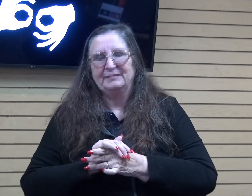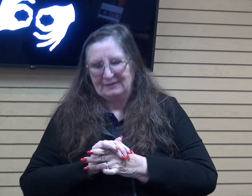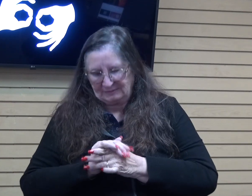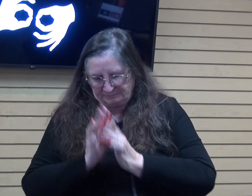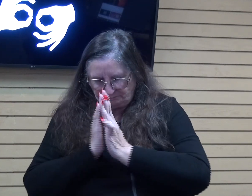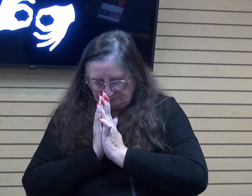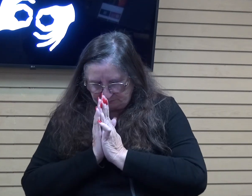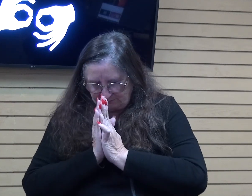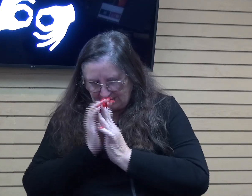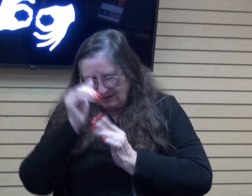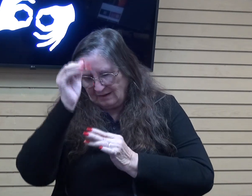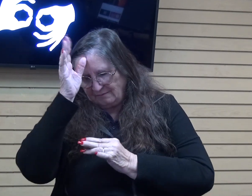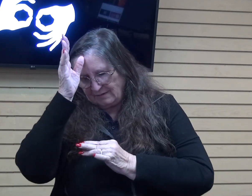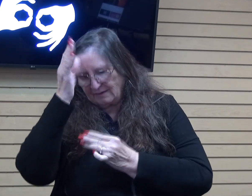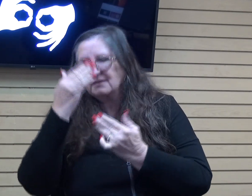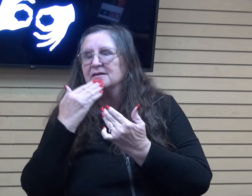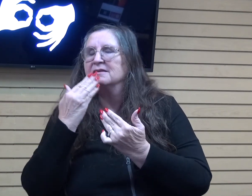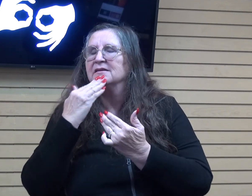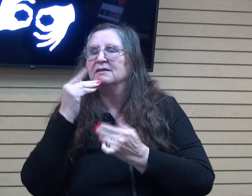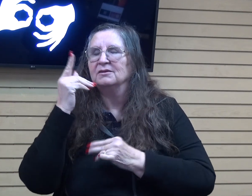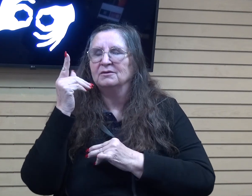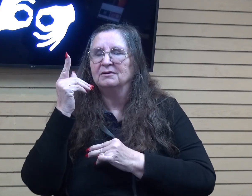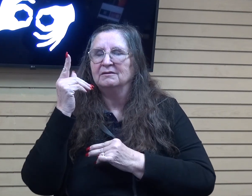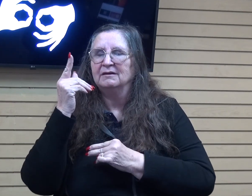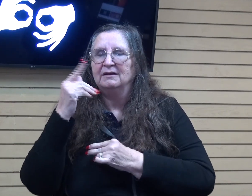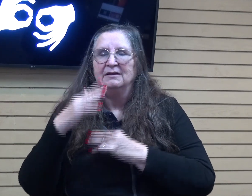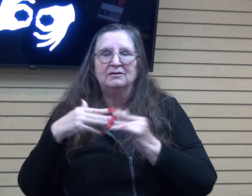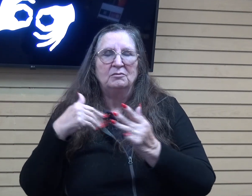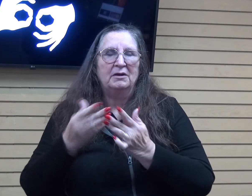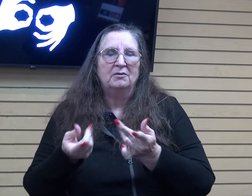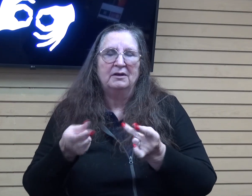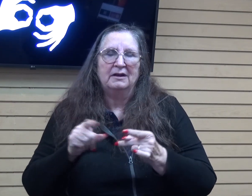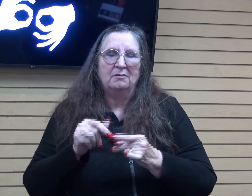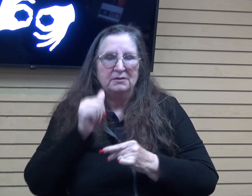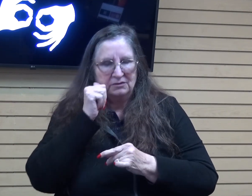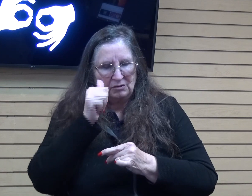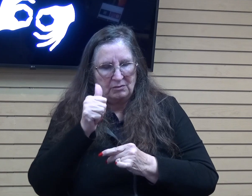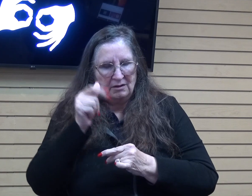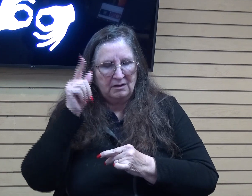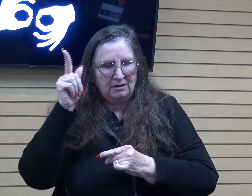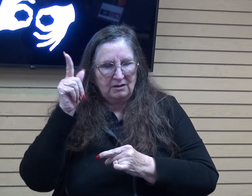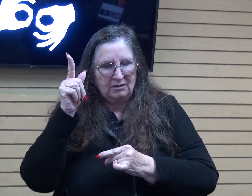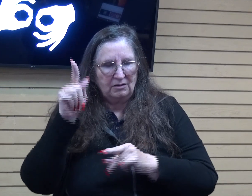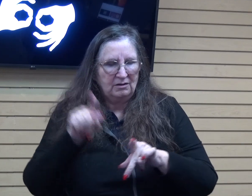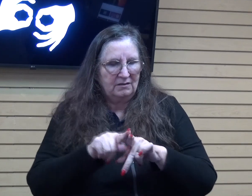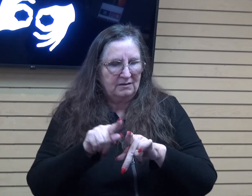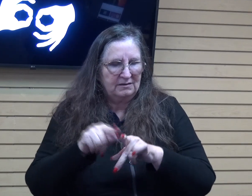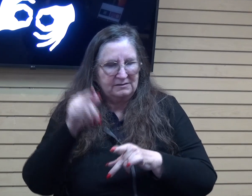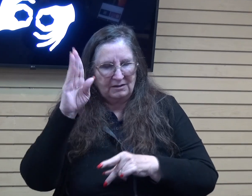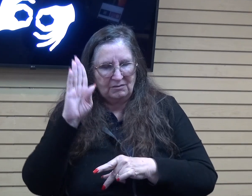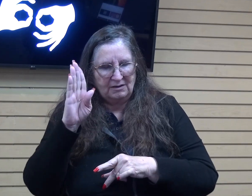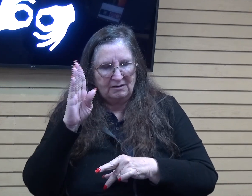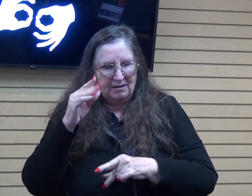Father, I just I thank you that no matter what happens tomorrow, you are the same God. I can trust you.